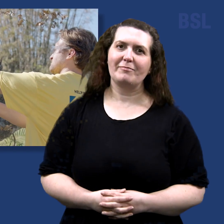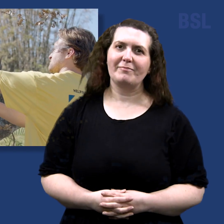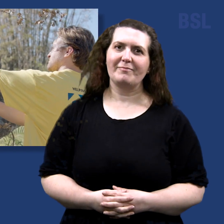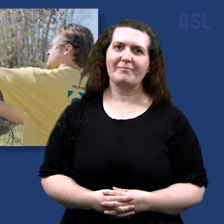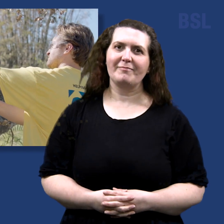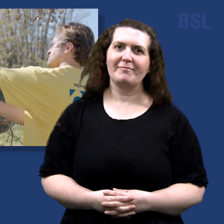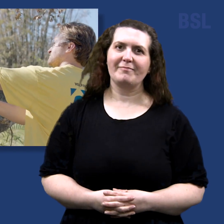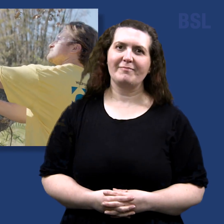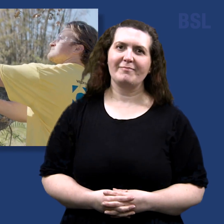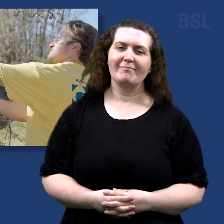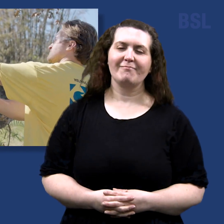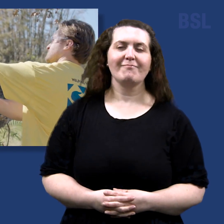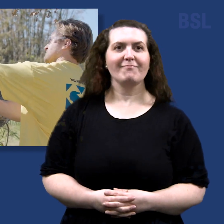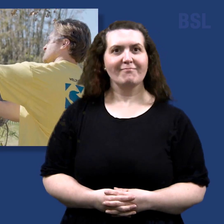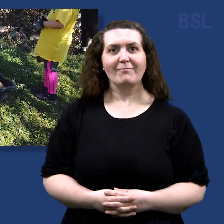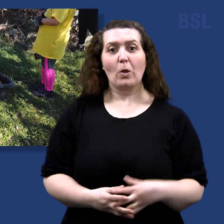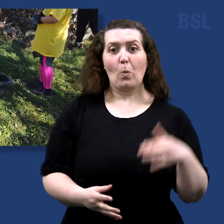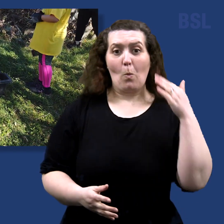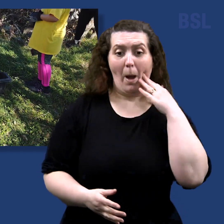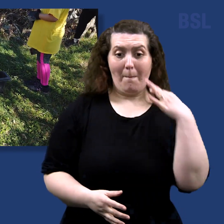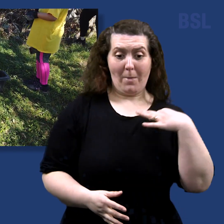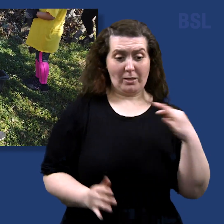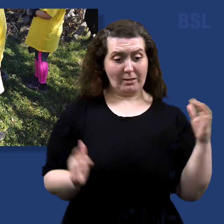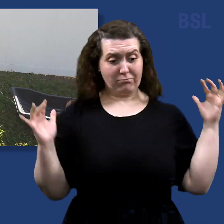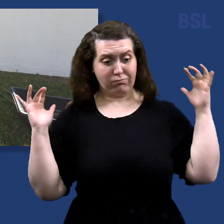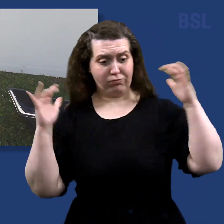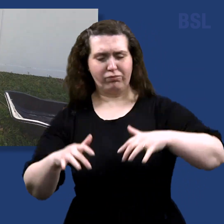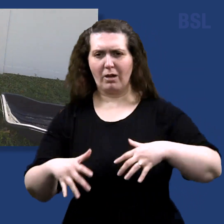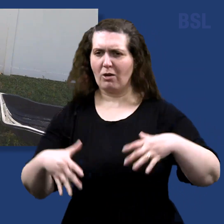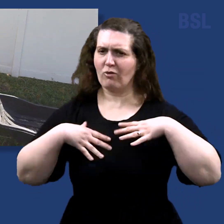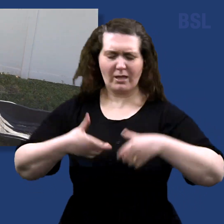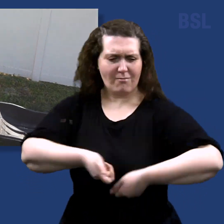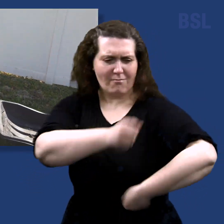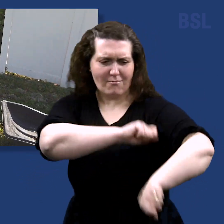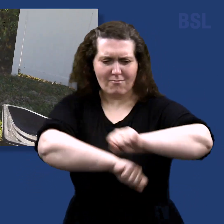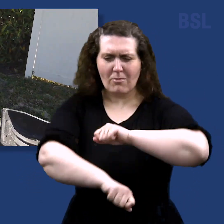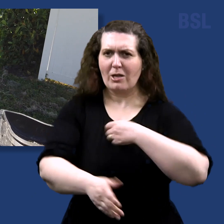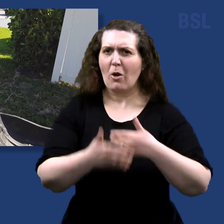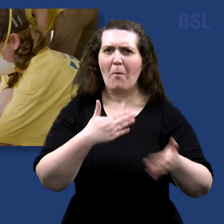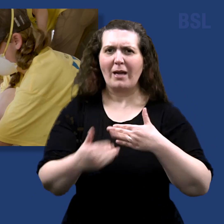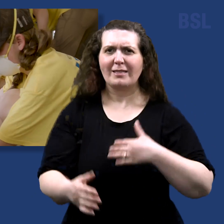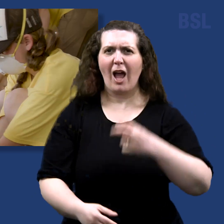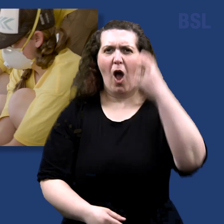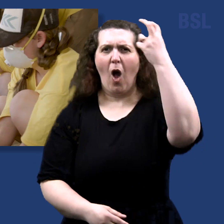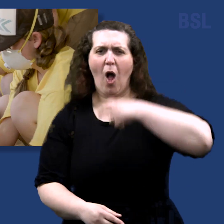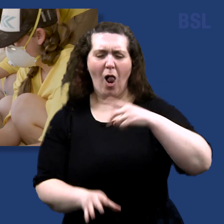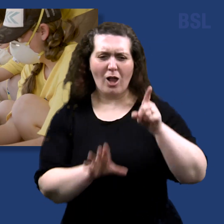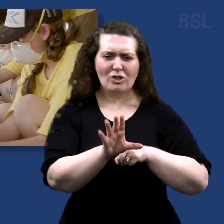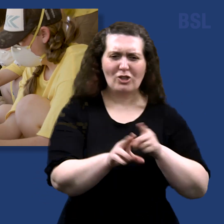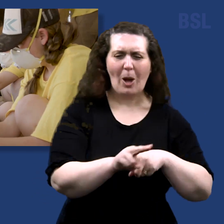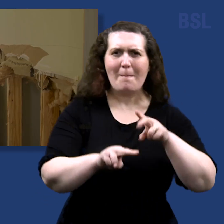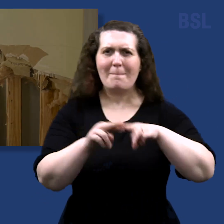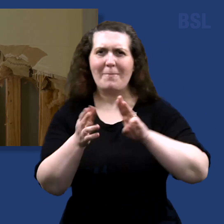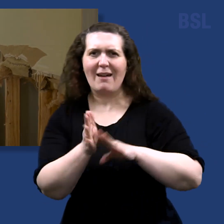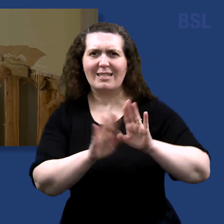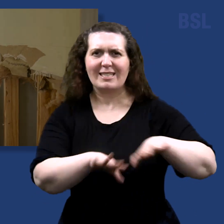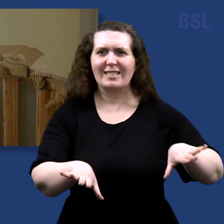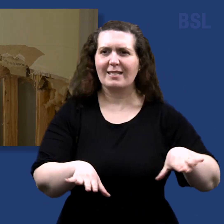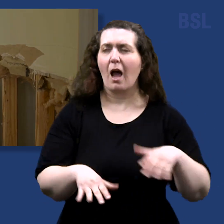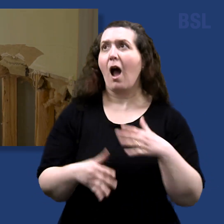Once on site, volunteers go straight to work, young and old, parents and children. Oh my gosh, it's been so